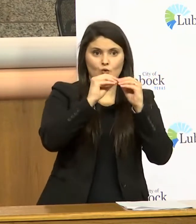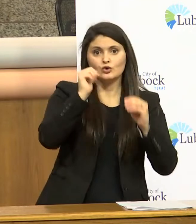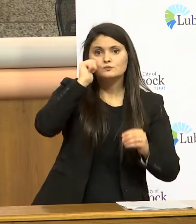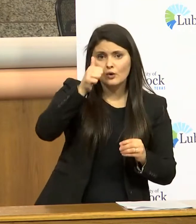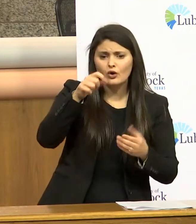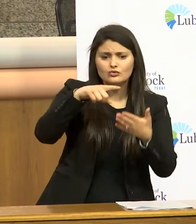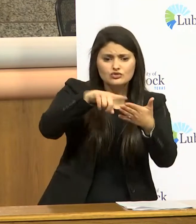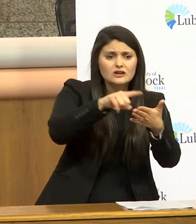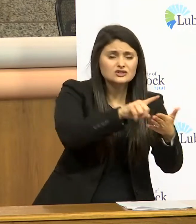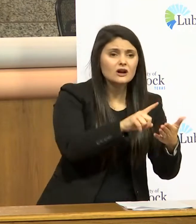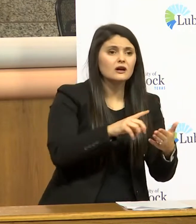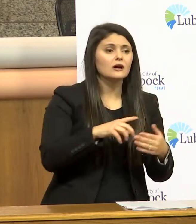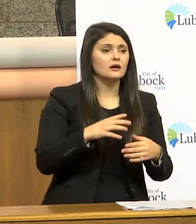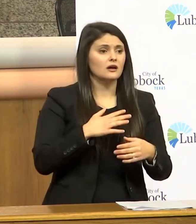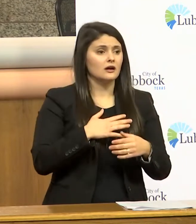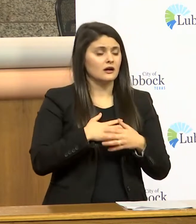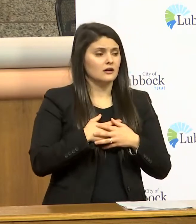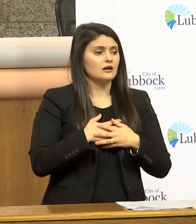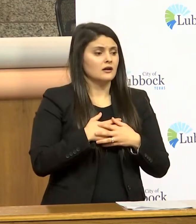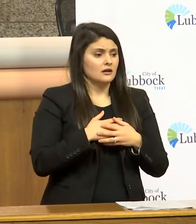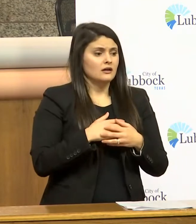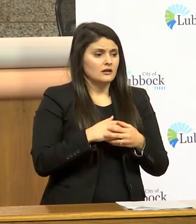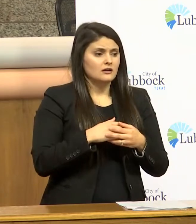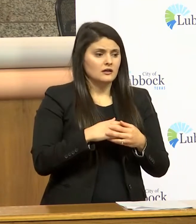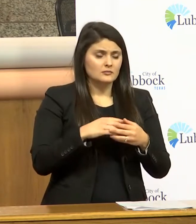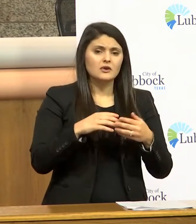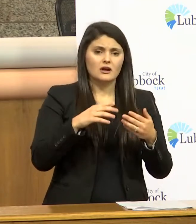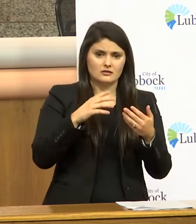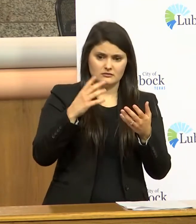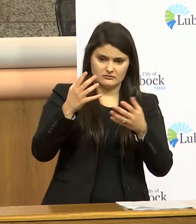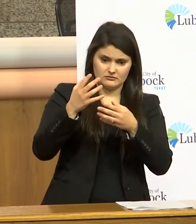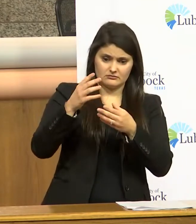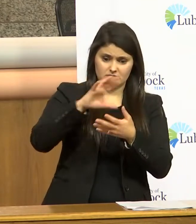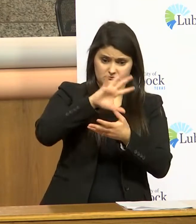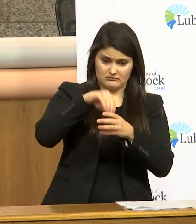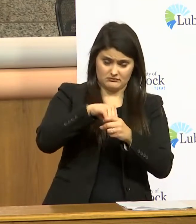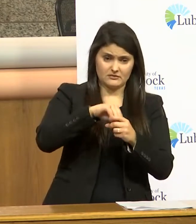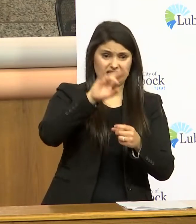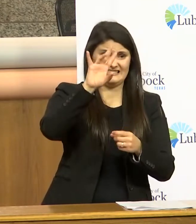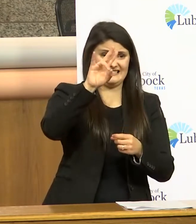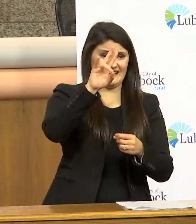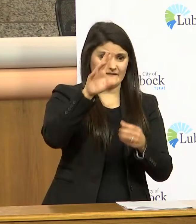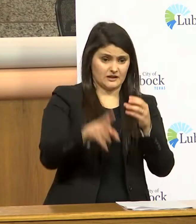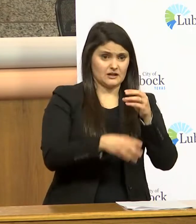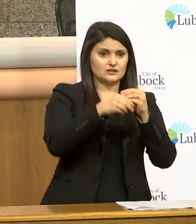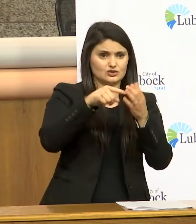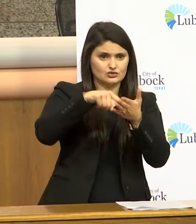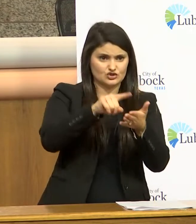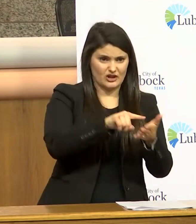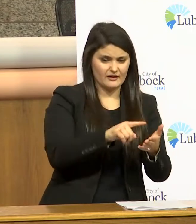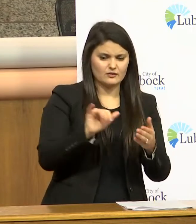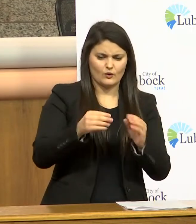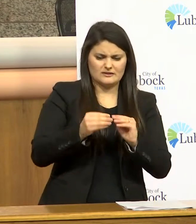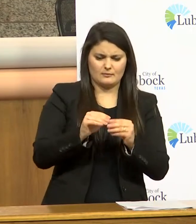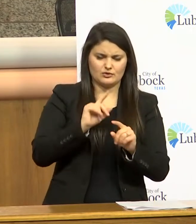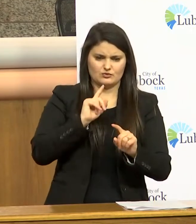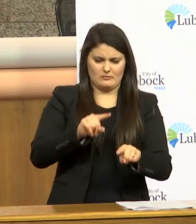but at the point i put the cut off and got the information we had done seven additional checks the big numbers will come tonight